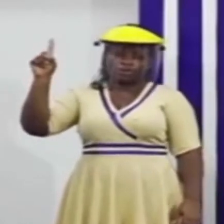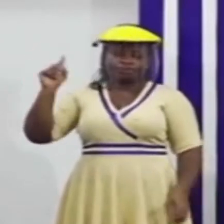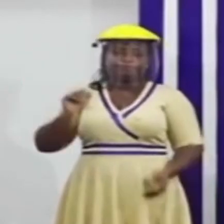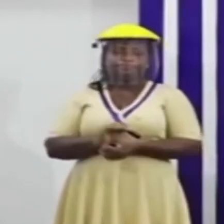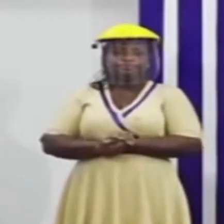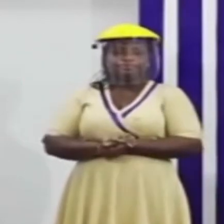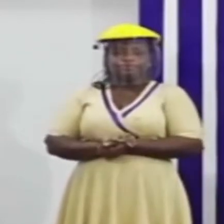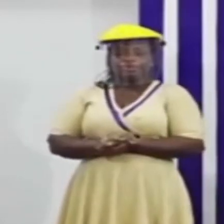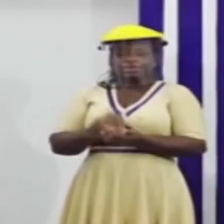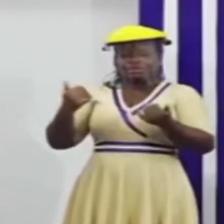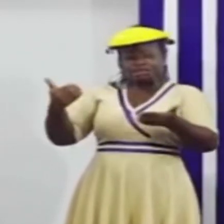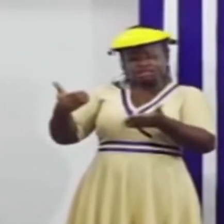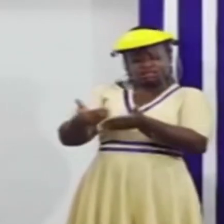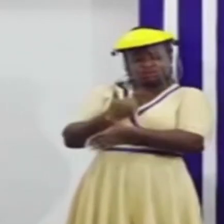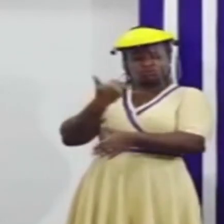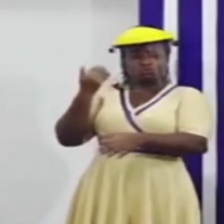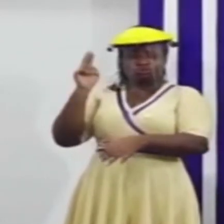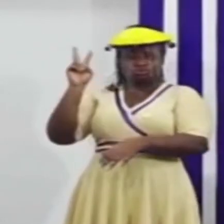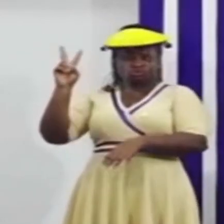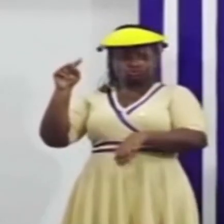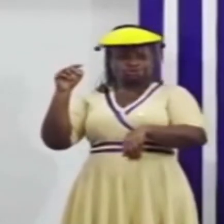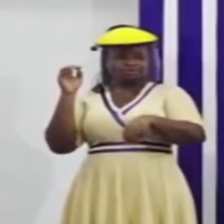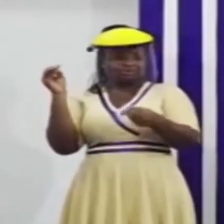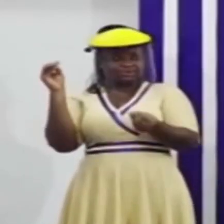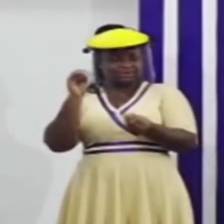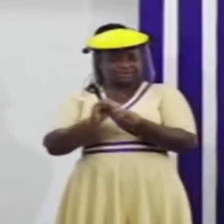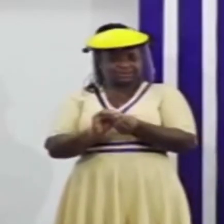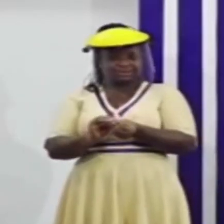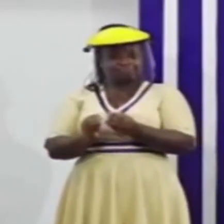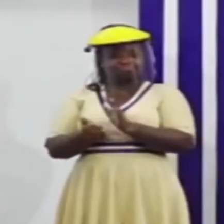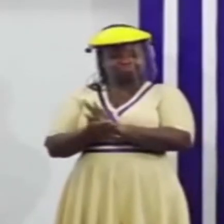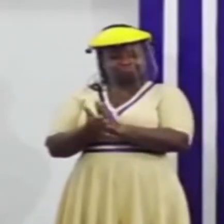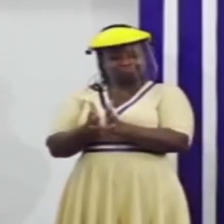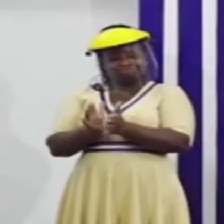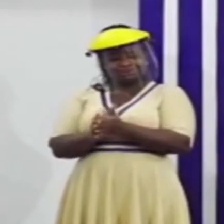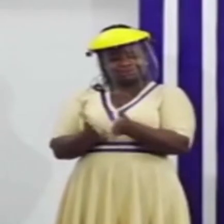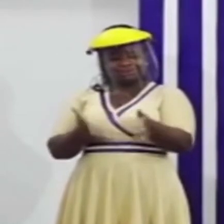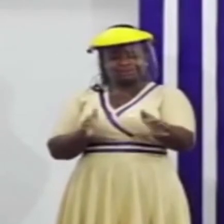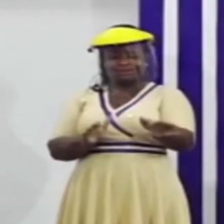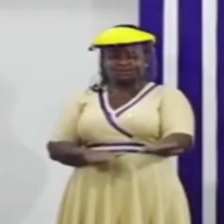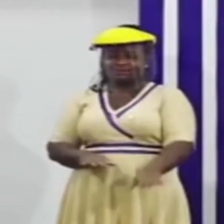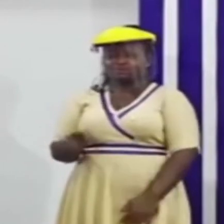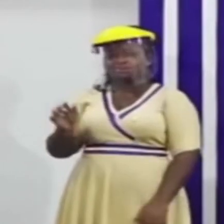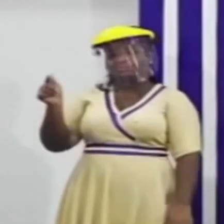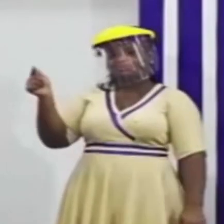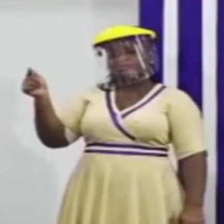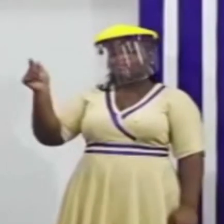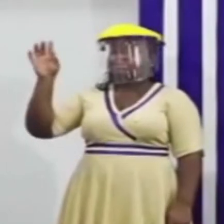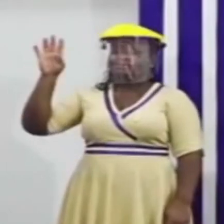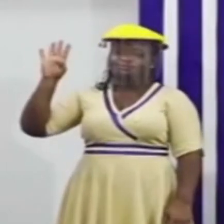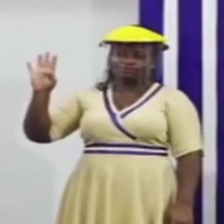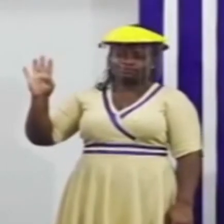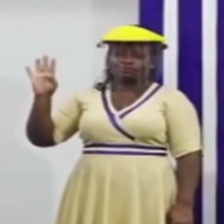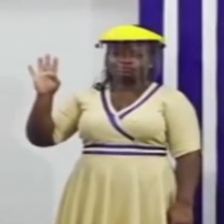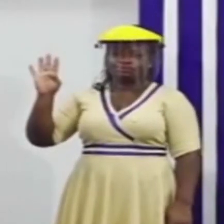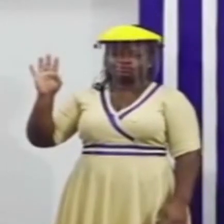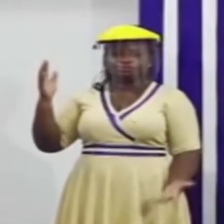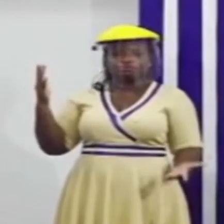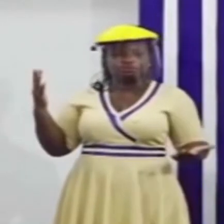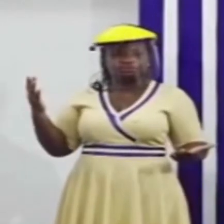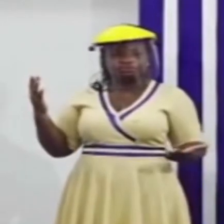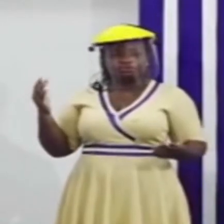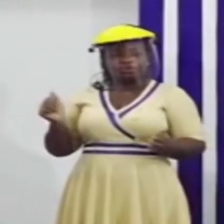Two more new deaths were added up, bringing the death toll to 24. With